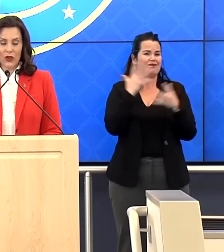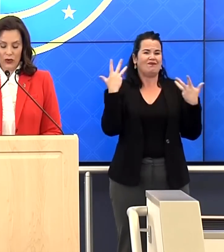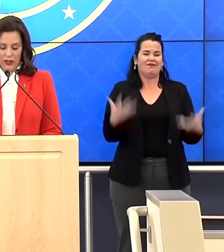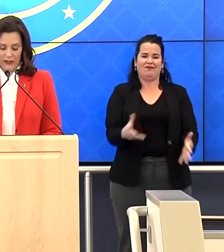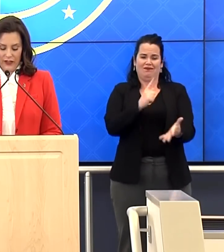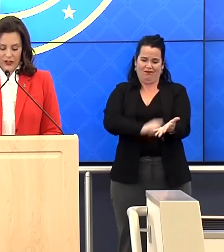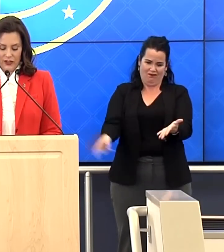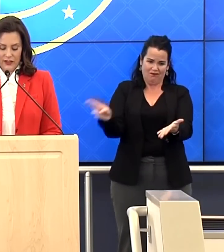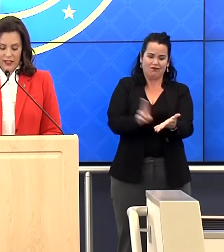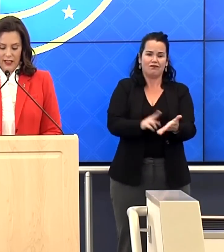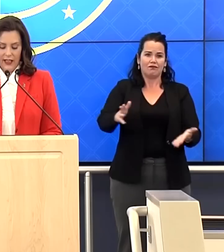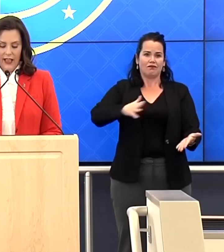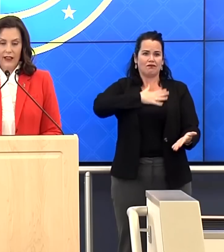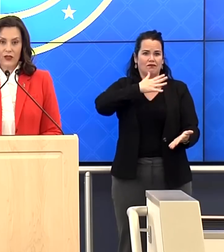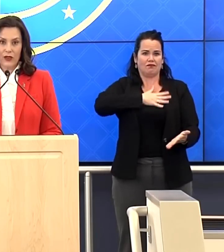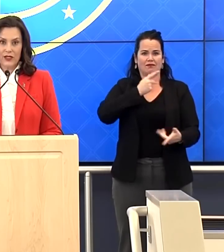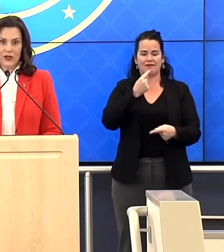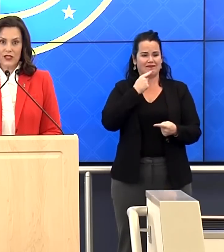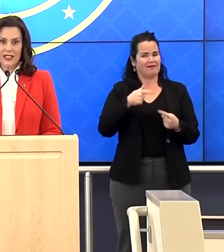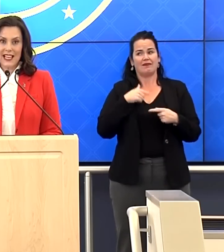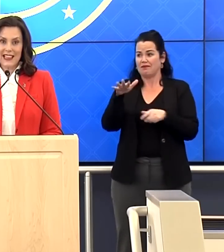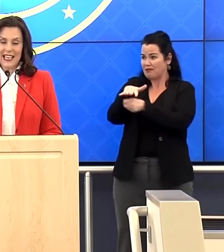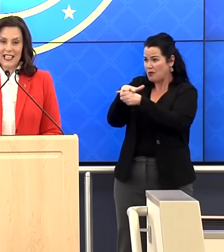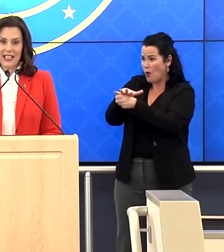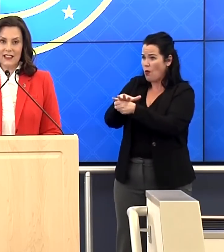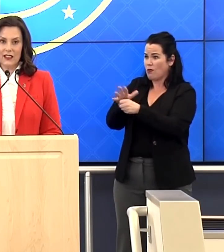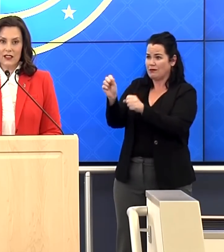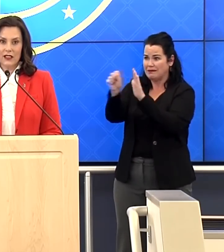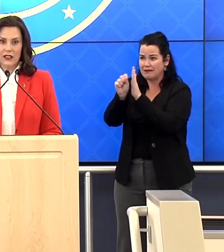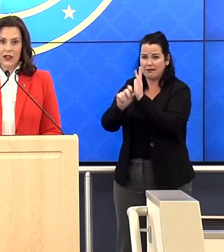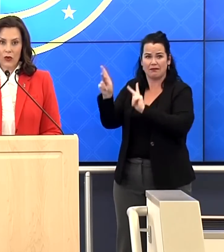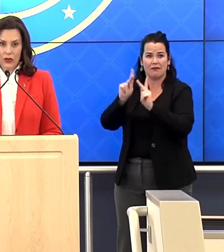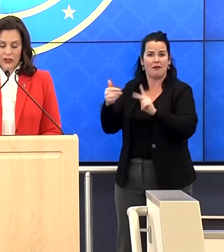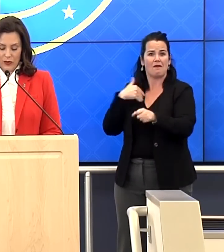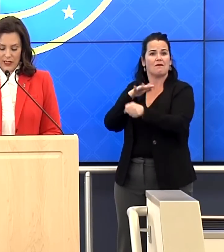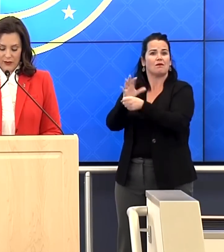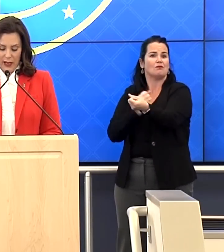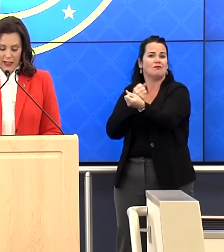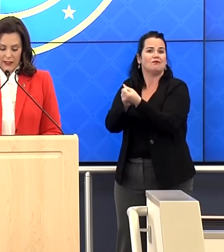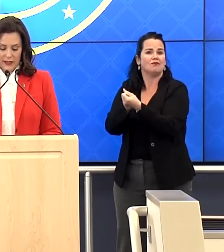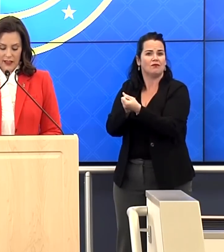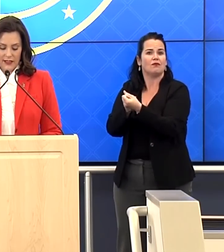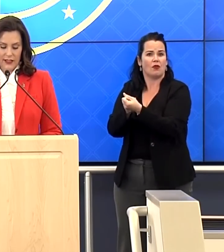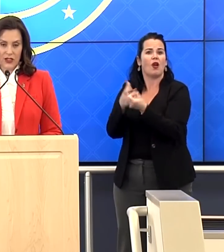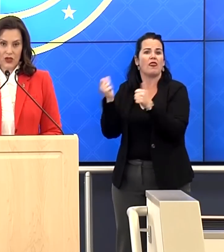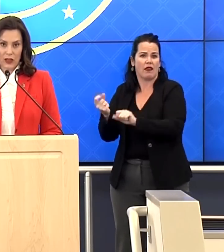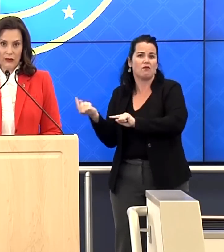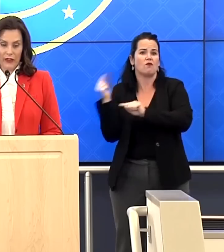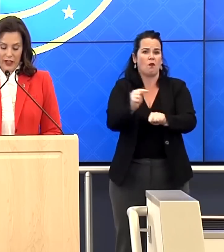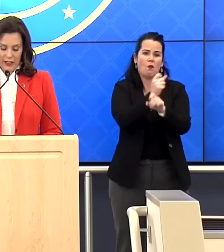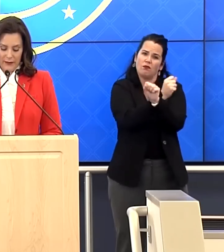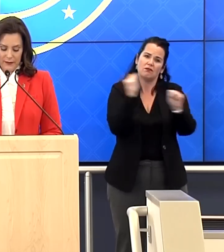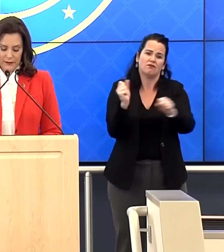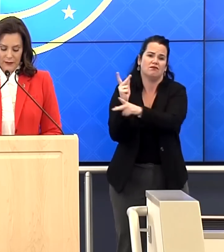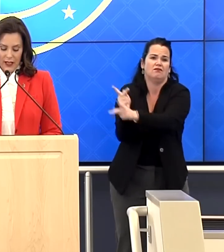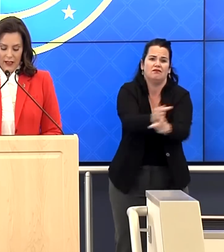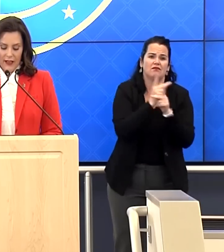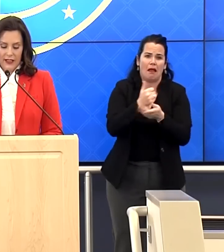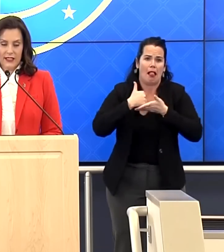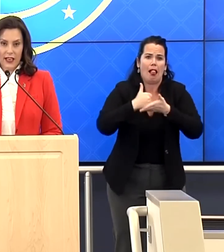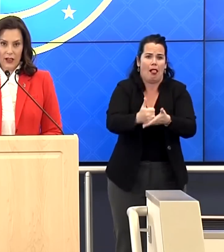and local officials have the resources that they need in order to respond to this extreme flooding.